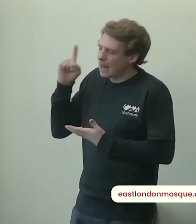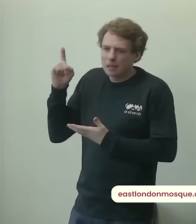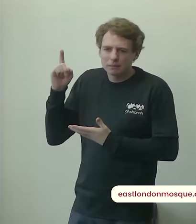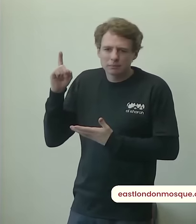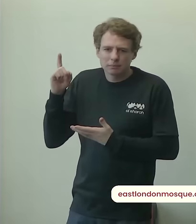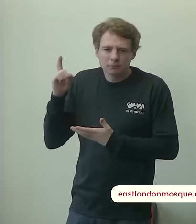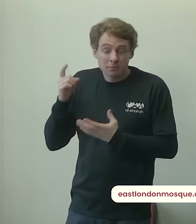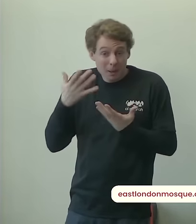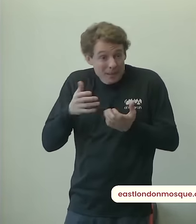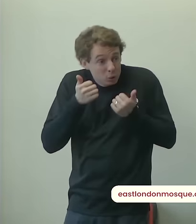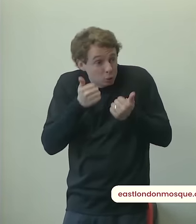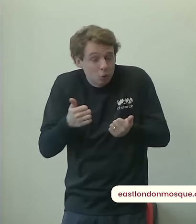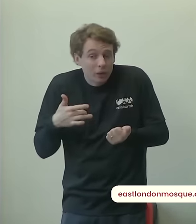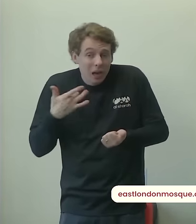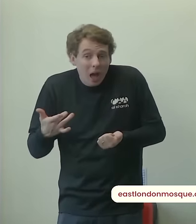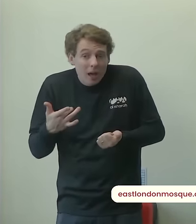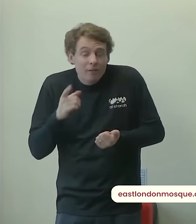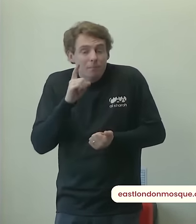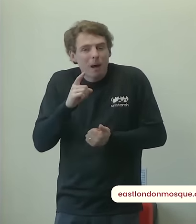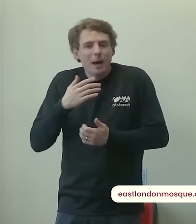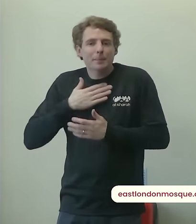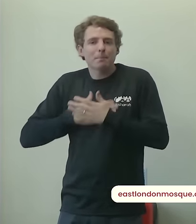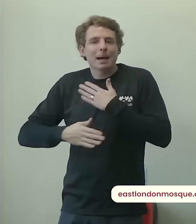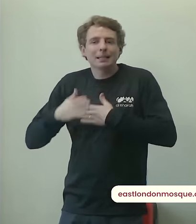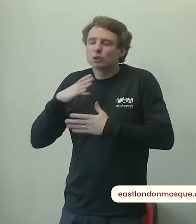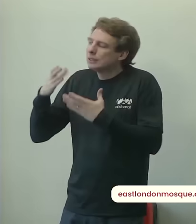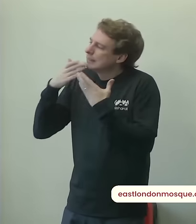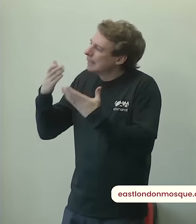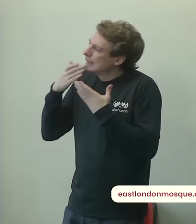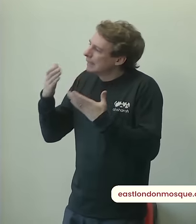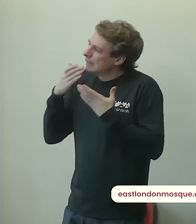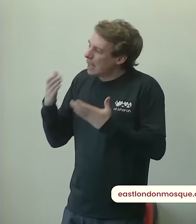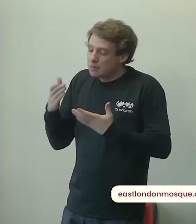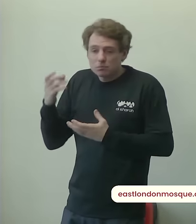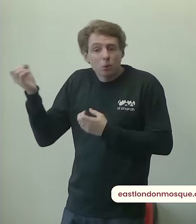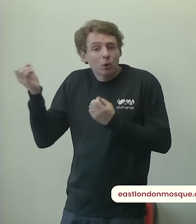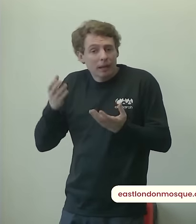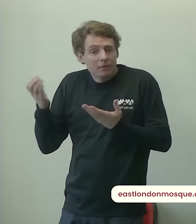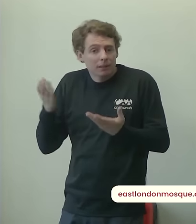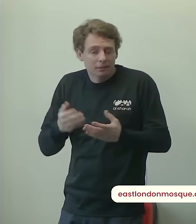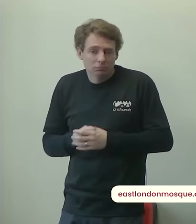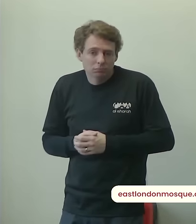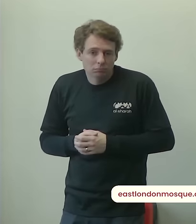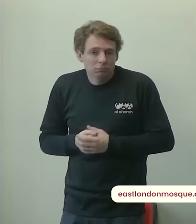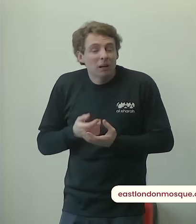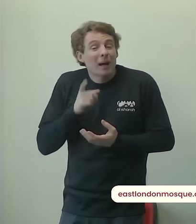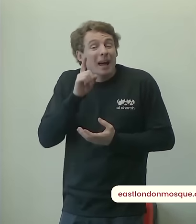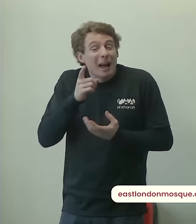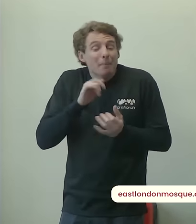closer to us that is the only time you are successful otherwise you have failed no matter what you think you have